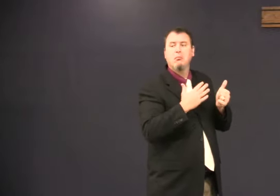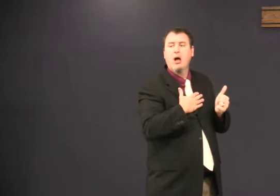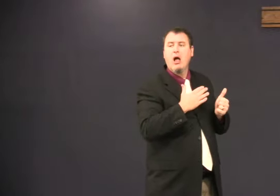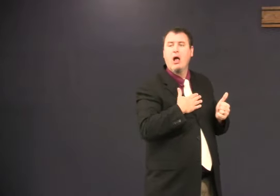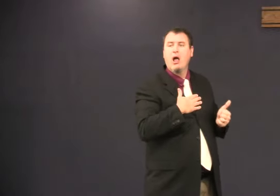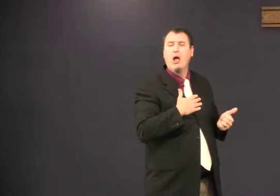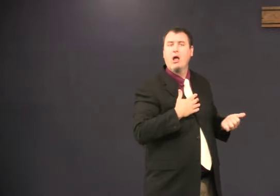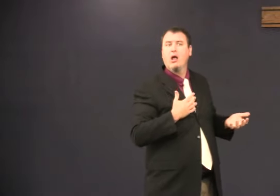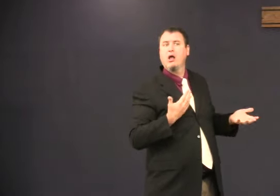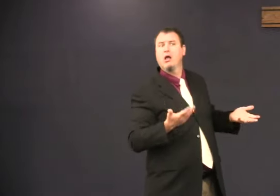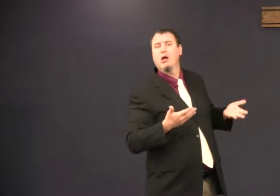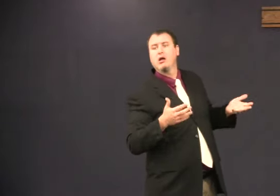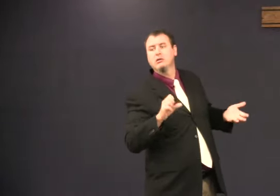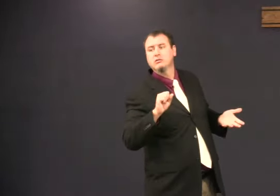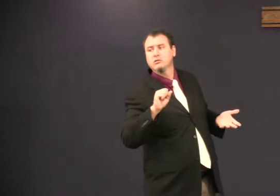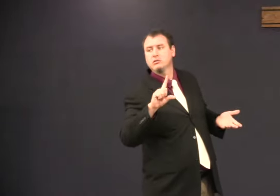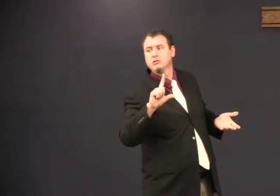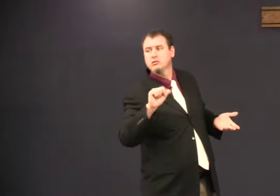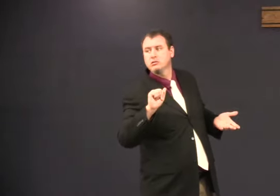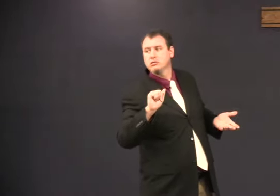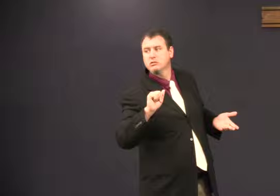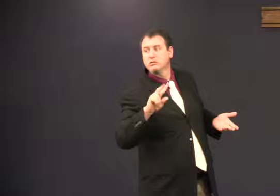He becomes my slave.